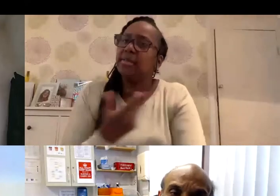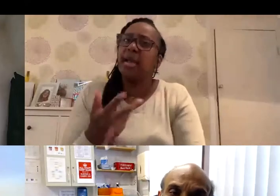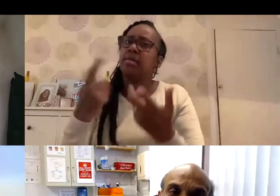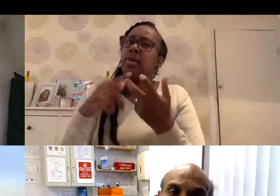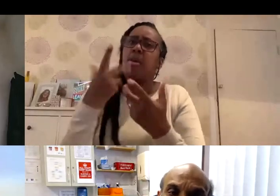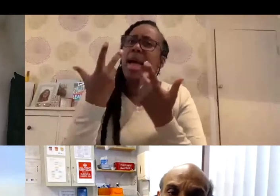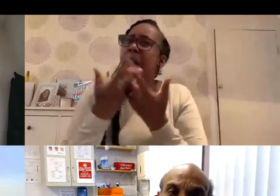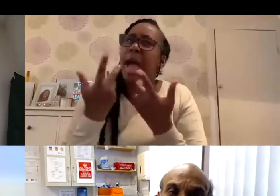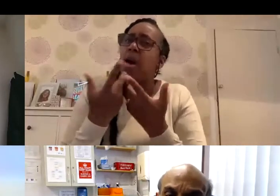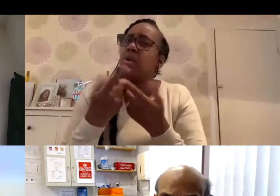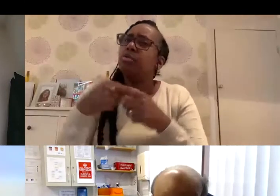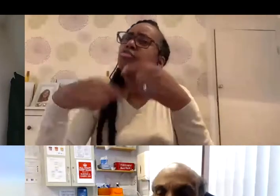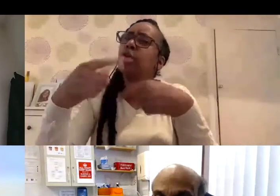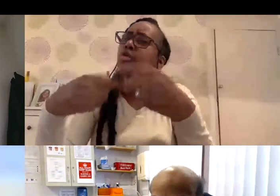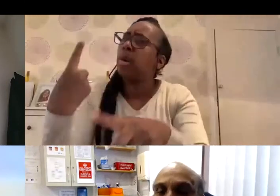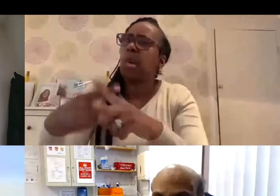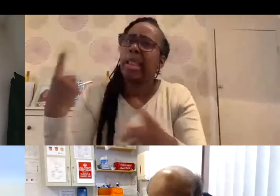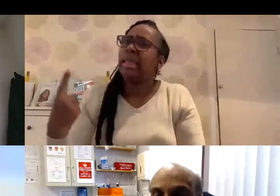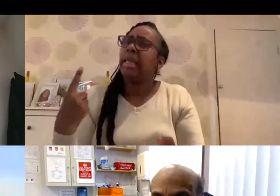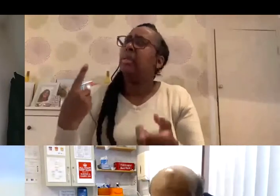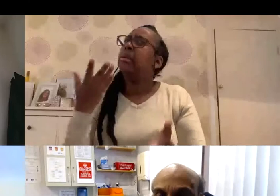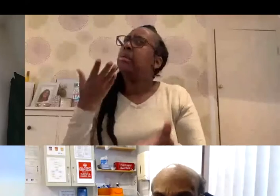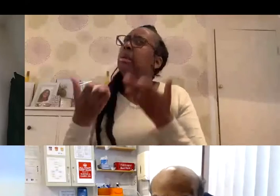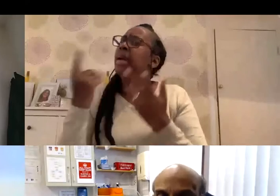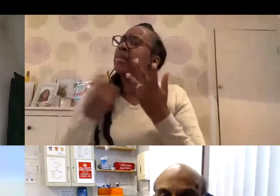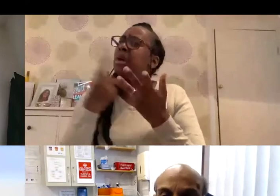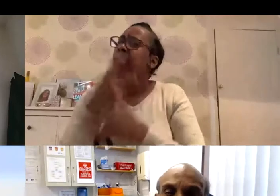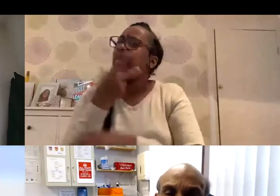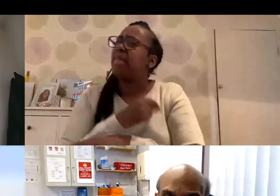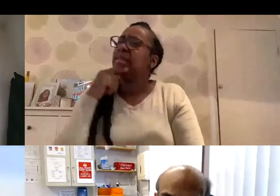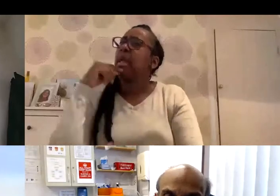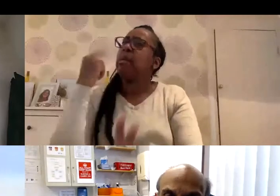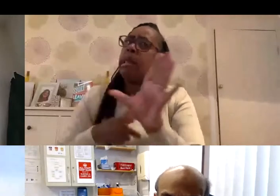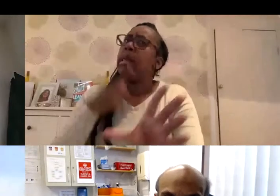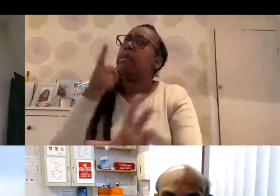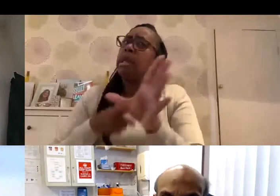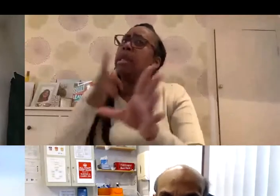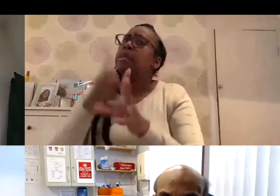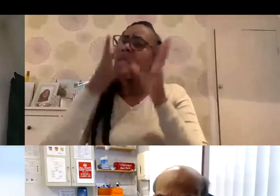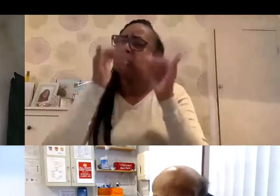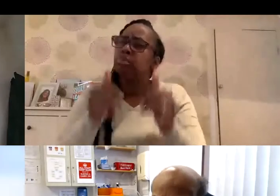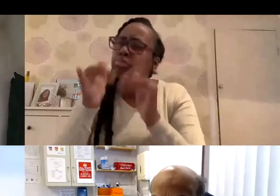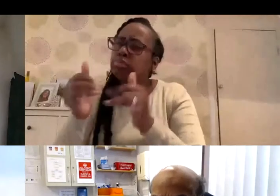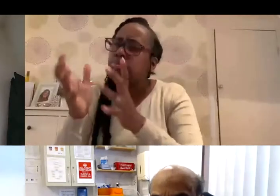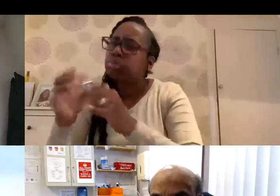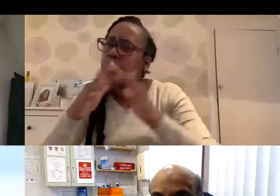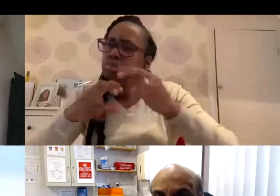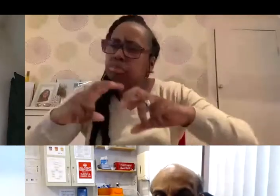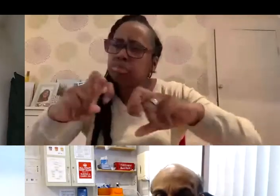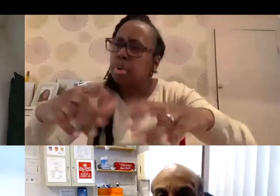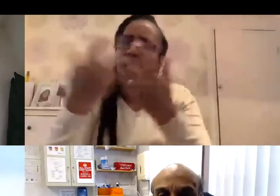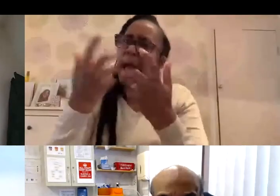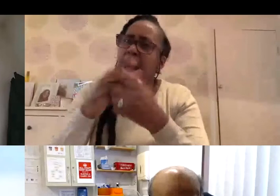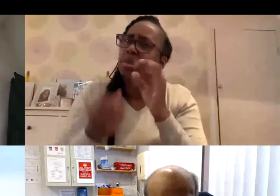has the vaccine been rolled out so quickly compared to other vaccines that take years of trials? And when it was developed, have they tested it?